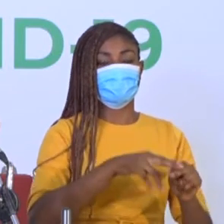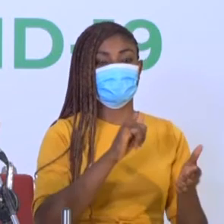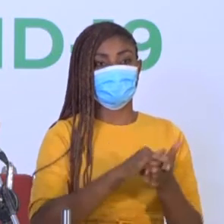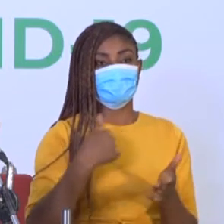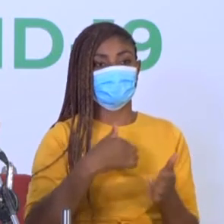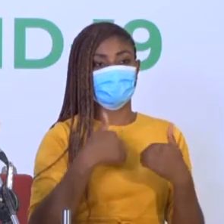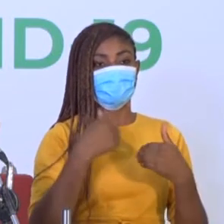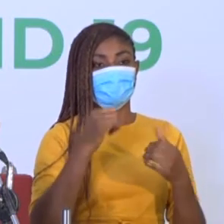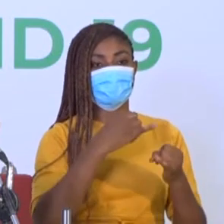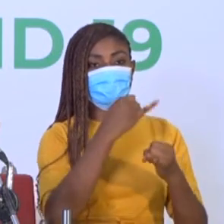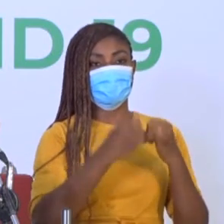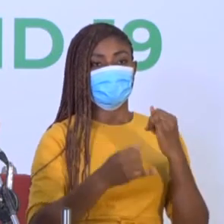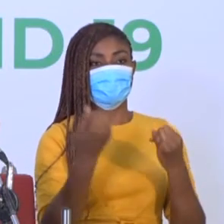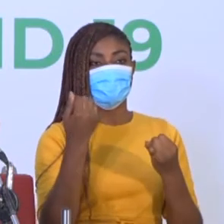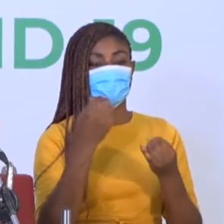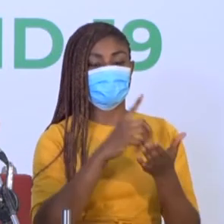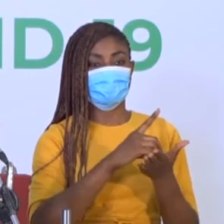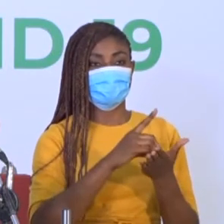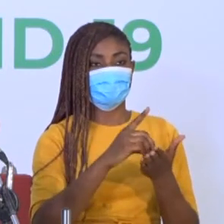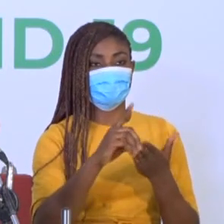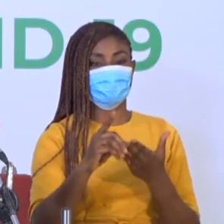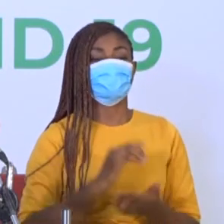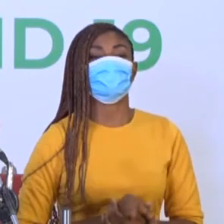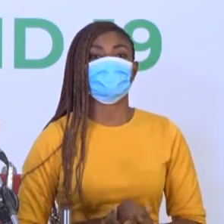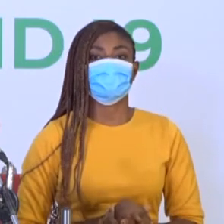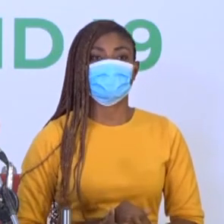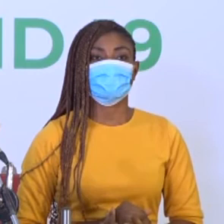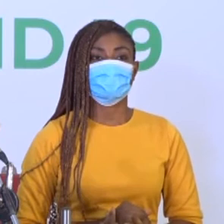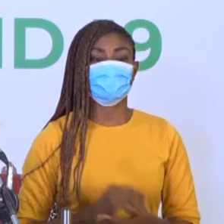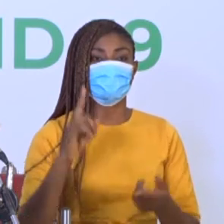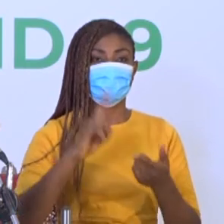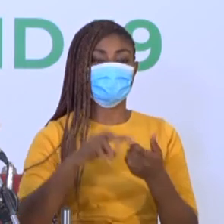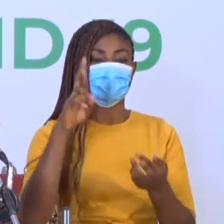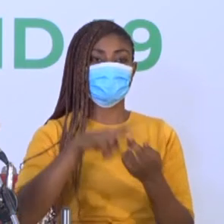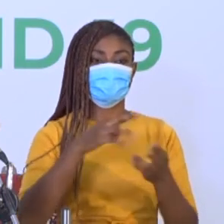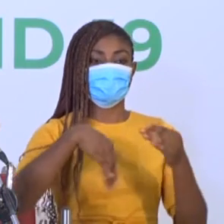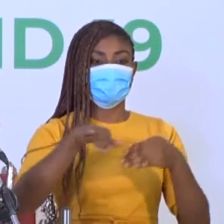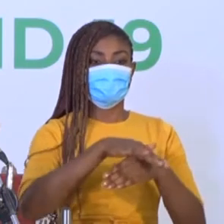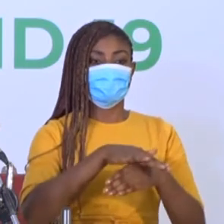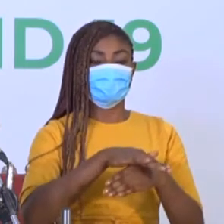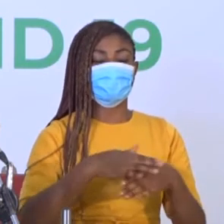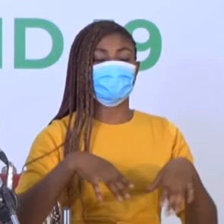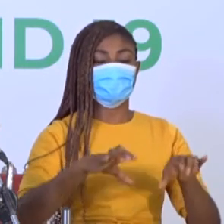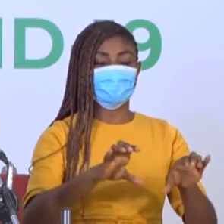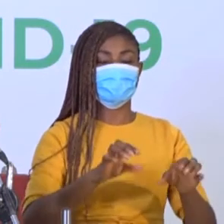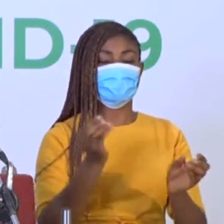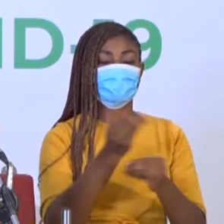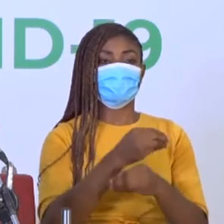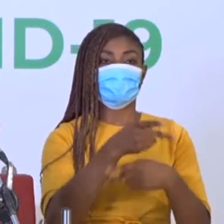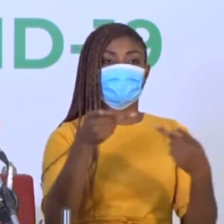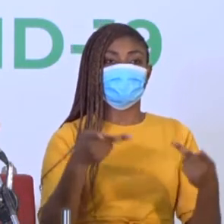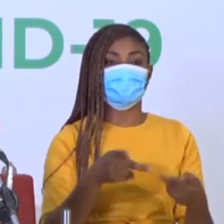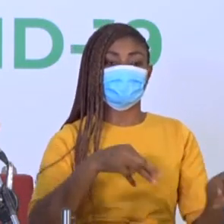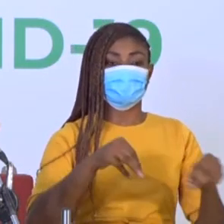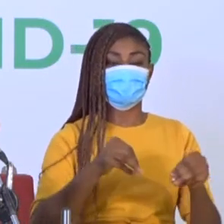in the last couple of weeks. And two, to reduce overcrowding in public places, markets, shopping